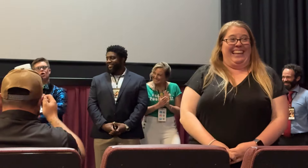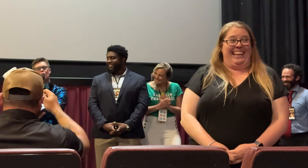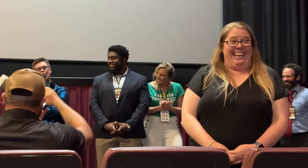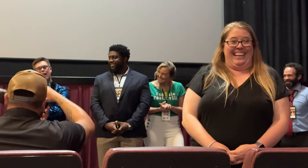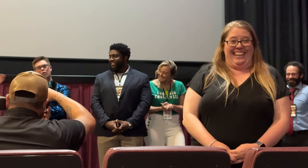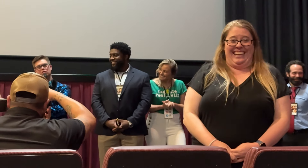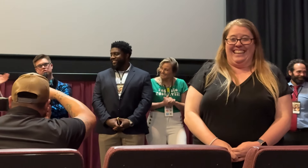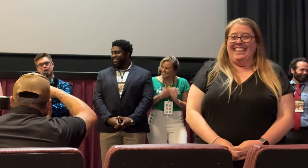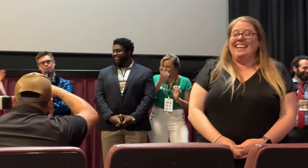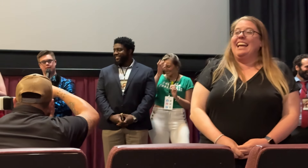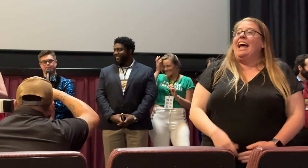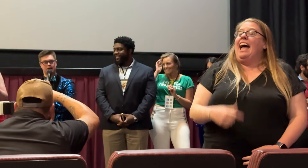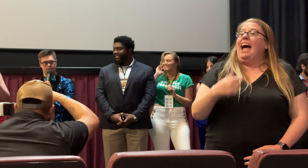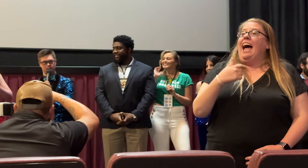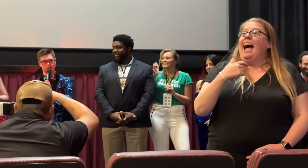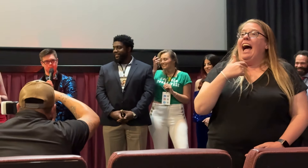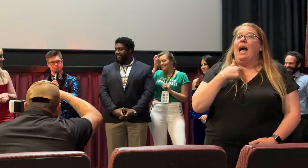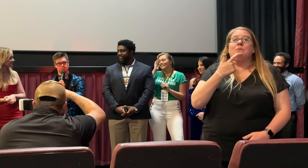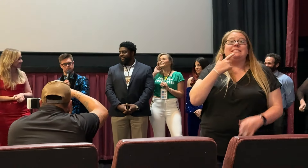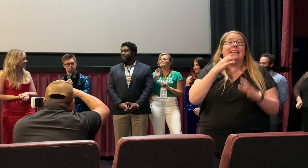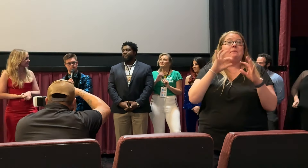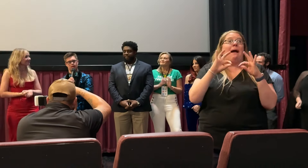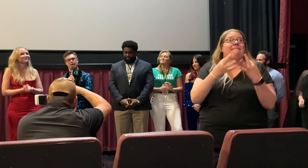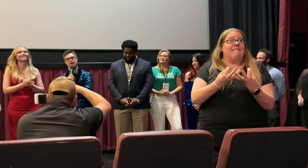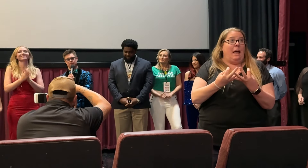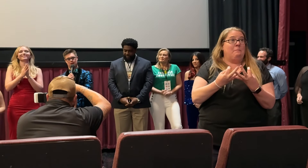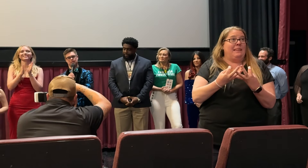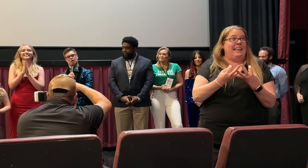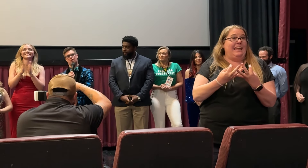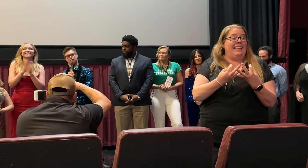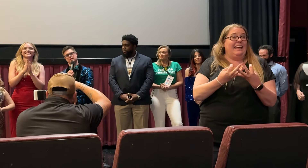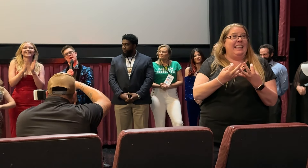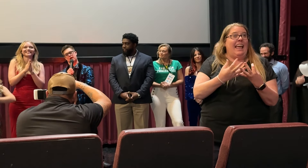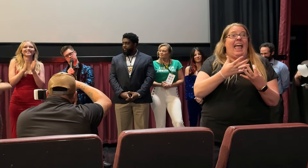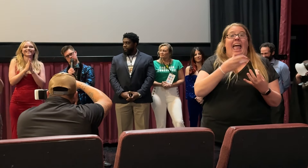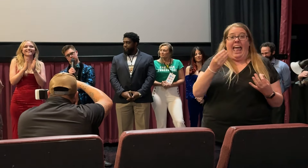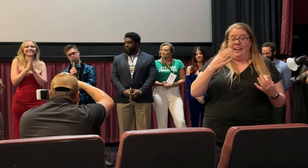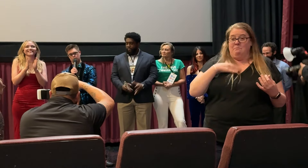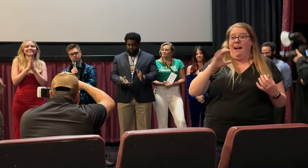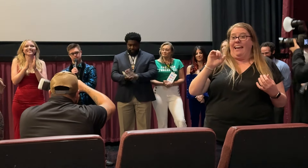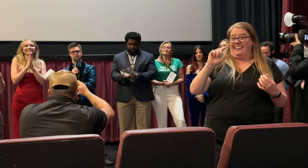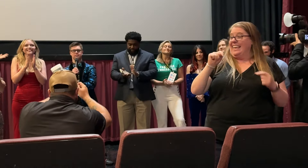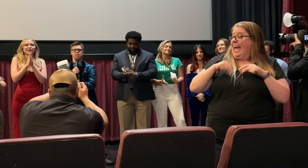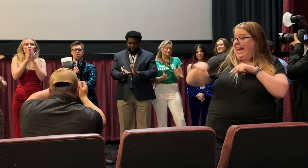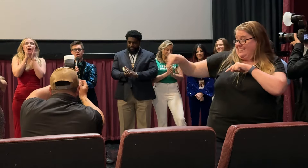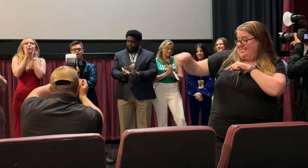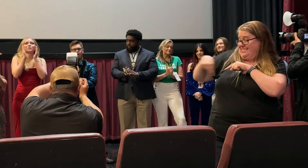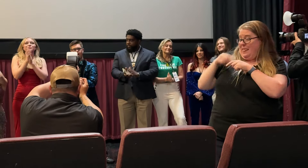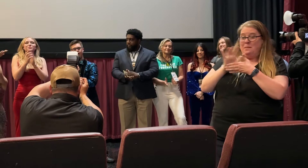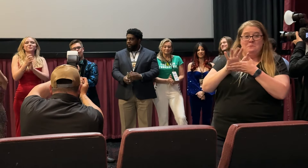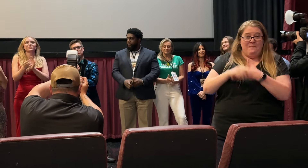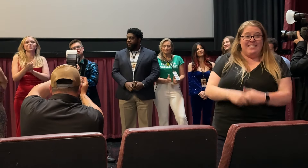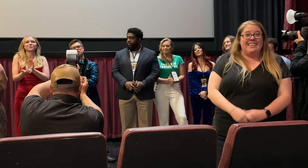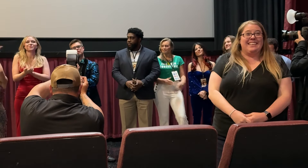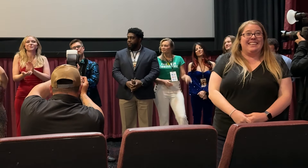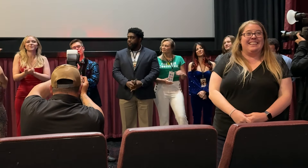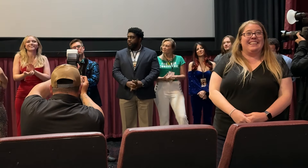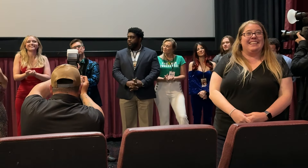I will tell you family and my cast of the movie. I want to say the most